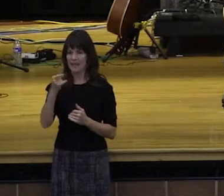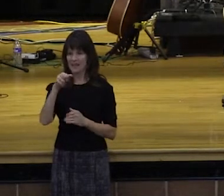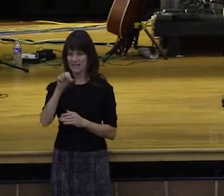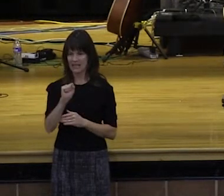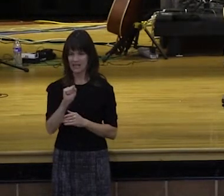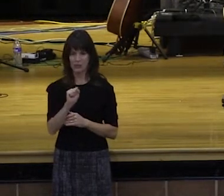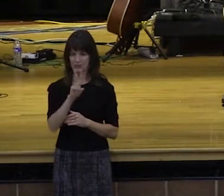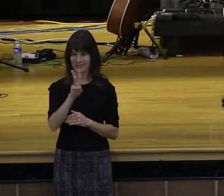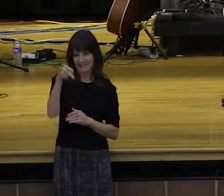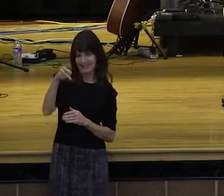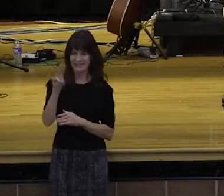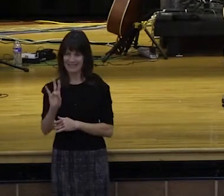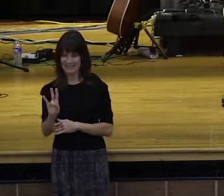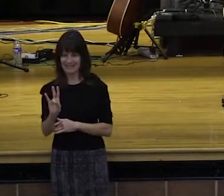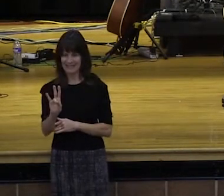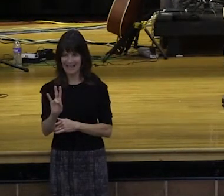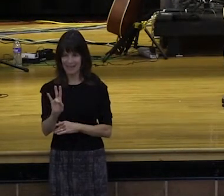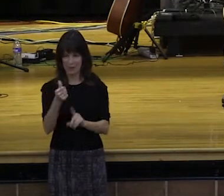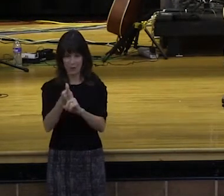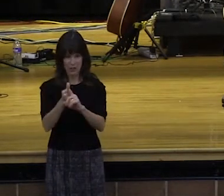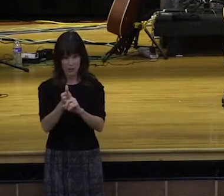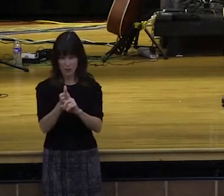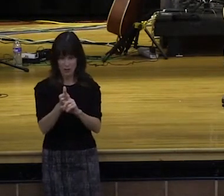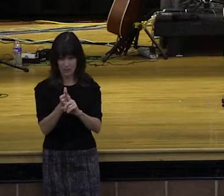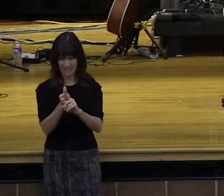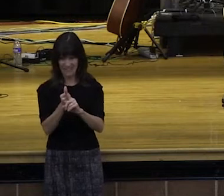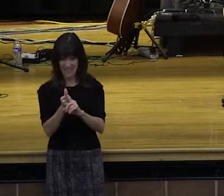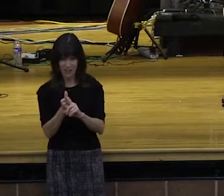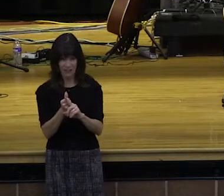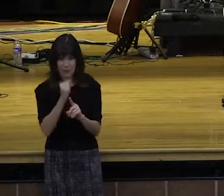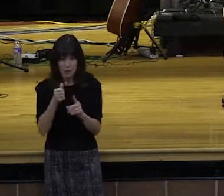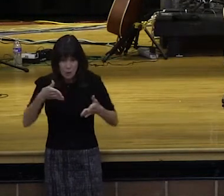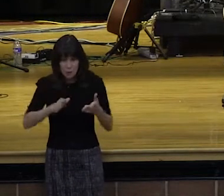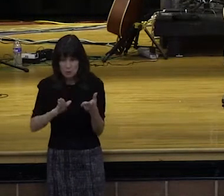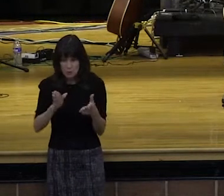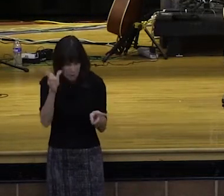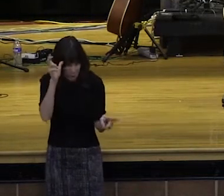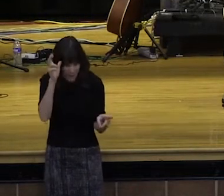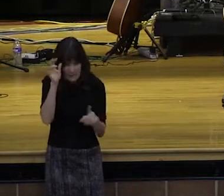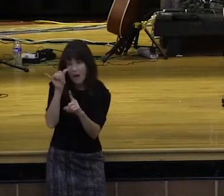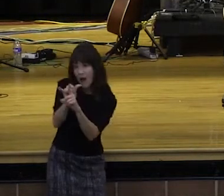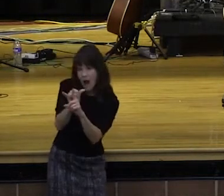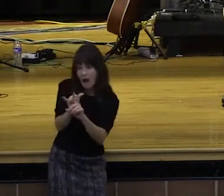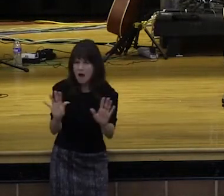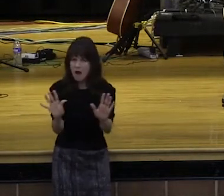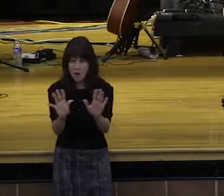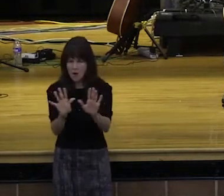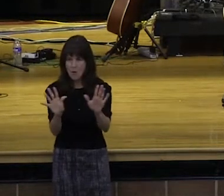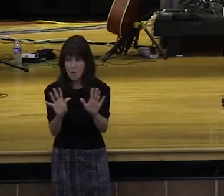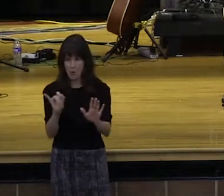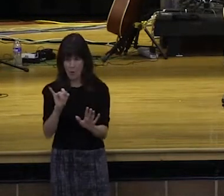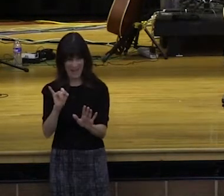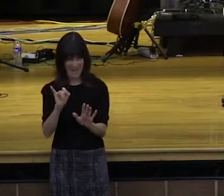sows, he will also weep. For he who sows to his flesh will of his flesh reap corruption. But he who sows